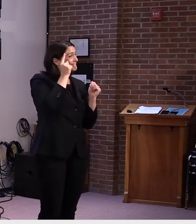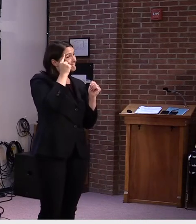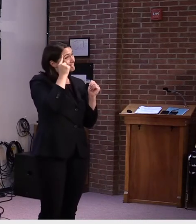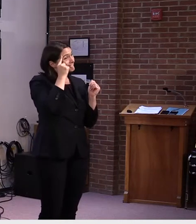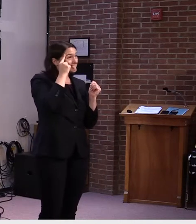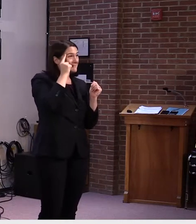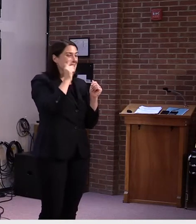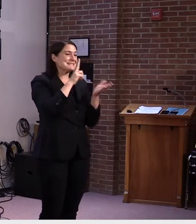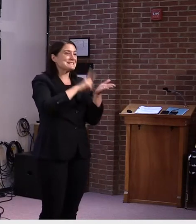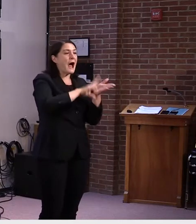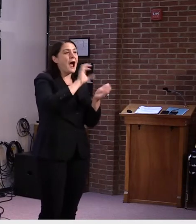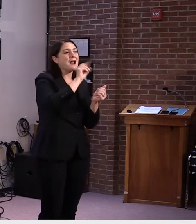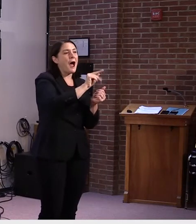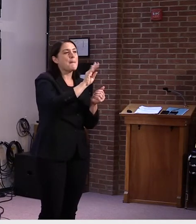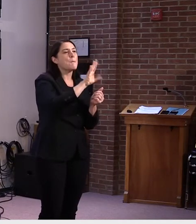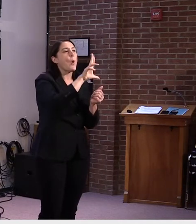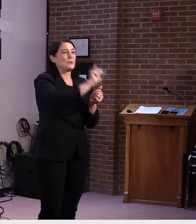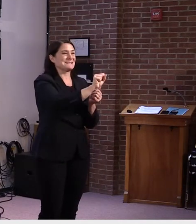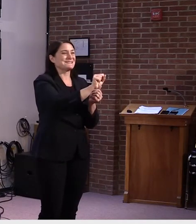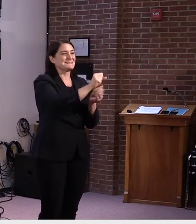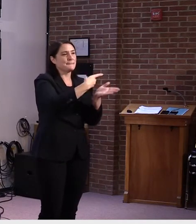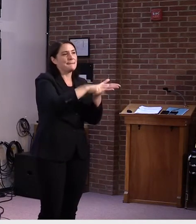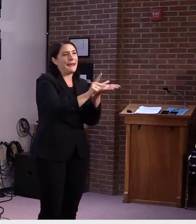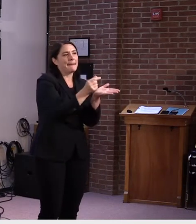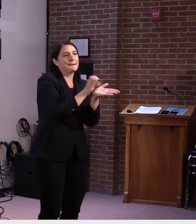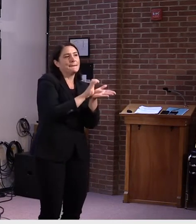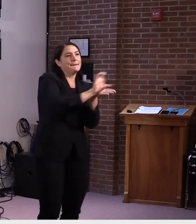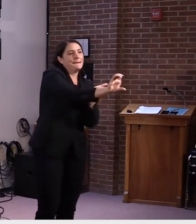bringing people in. But, uh, that's what we anticipate.